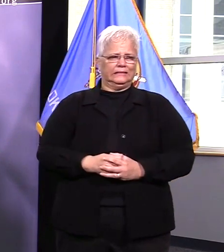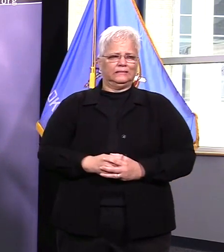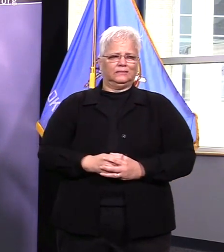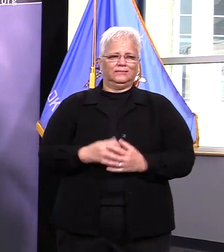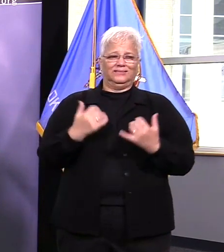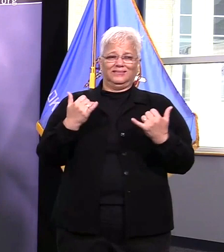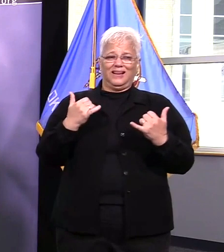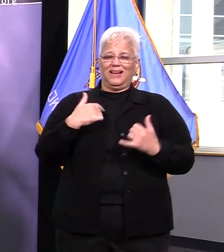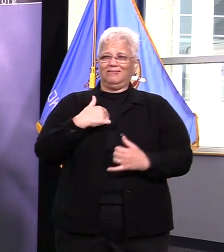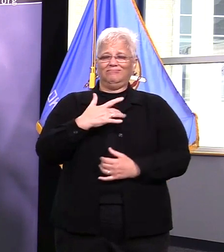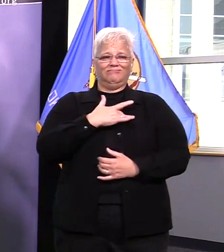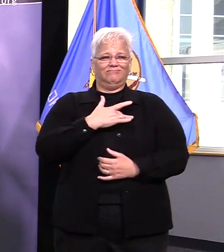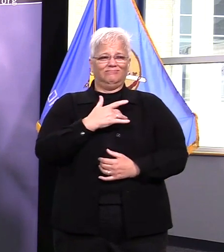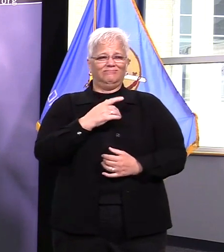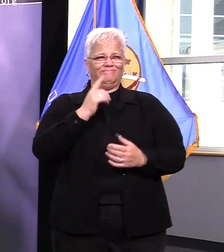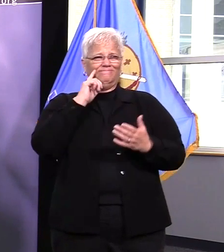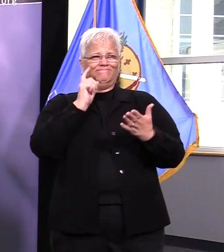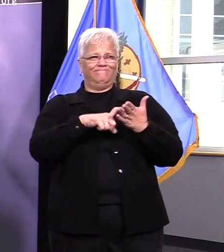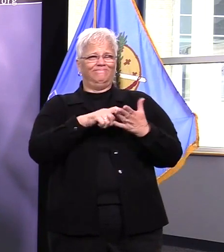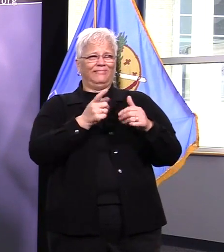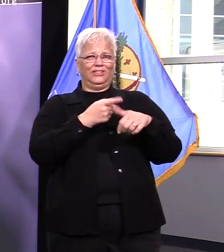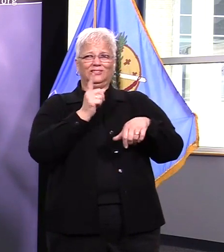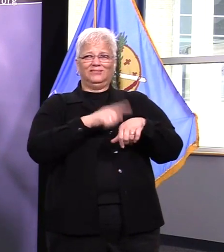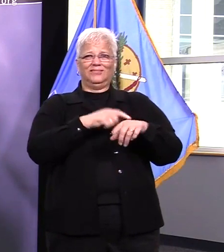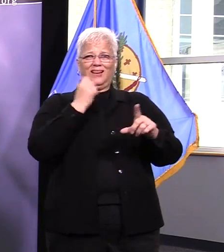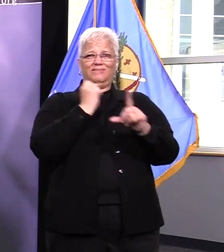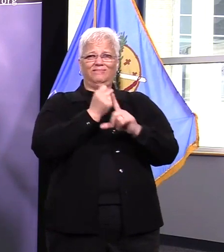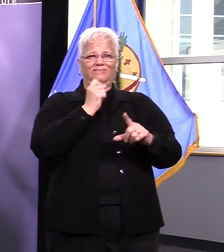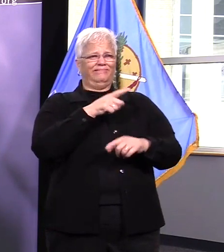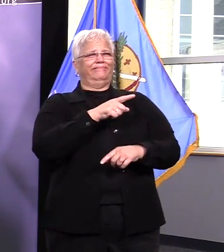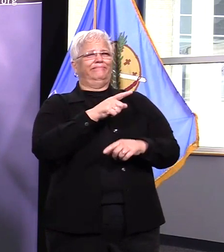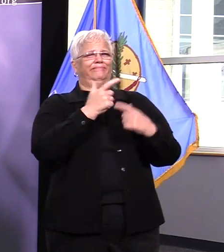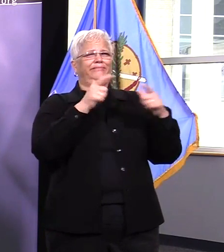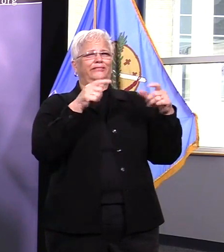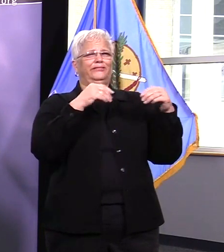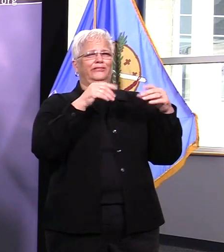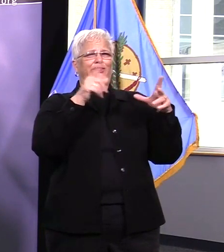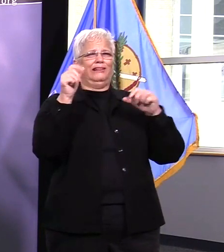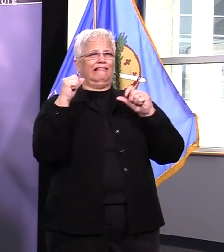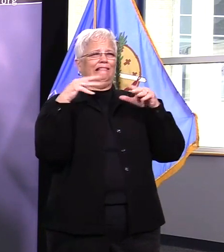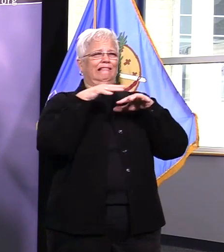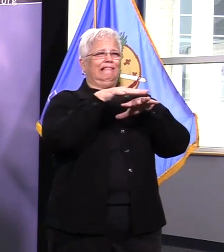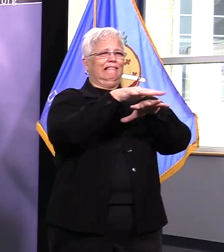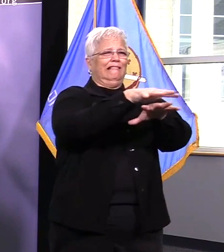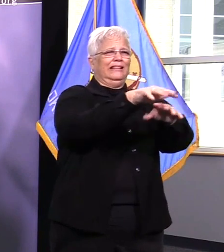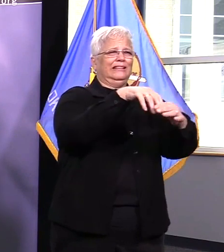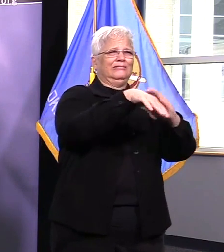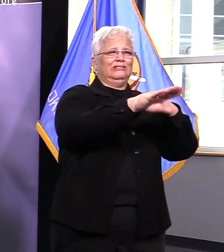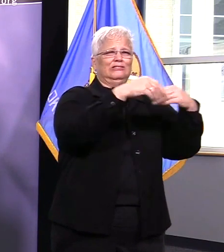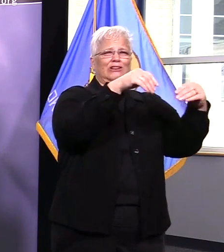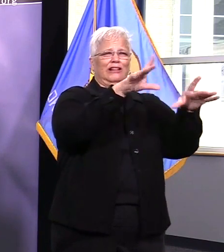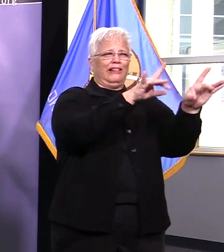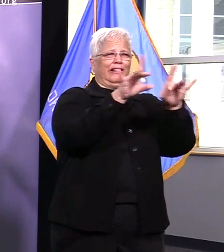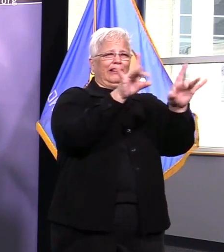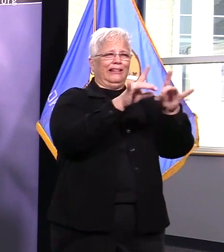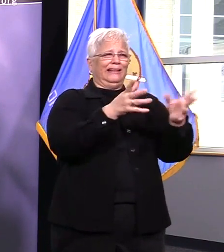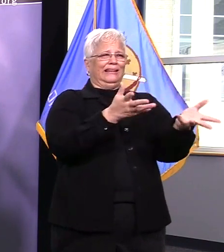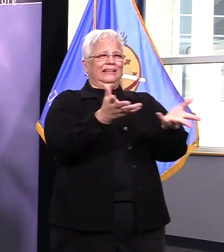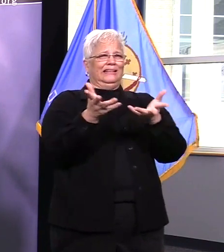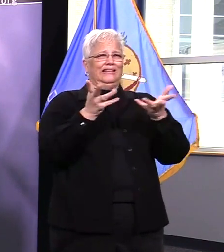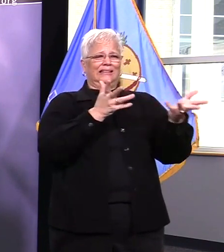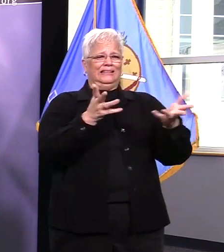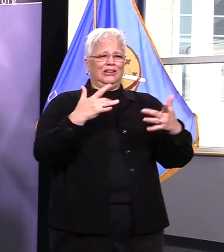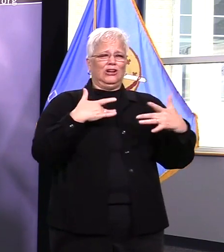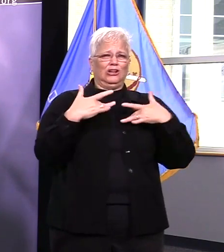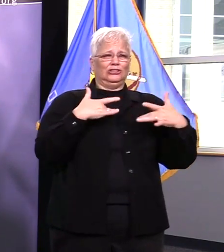uh we're we're learning as we go and identifying best practices as we go and so one of the things that's come up uh